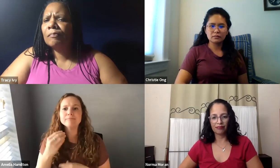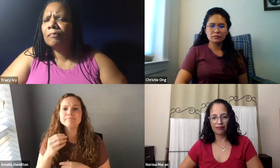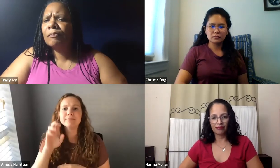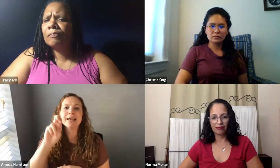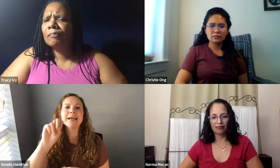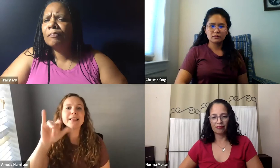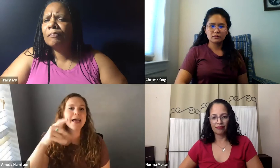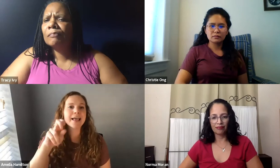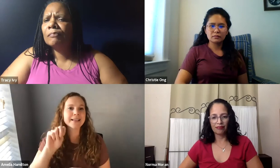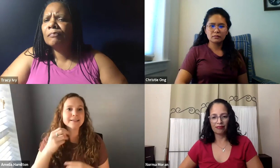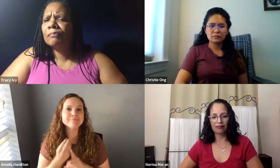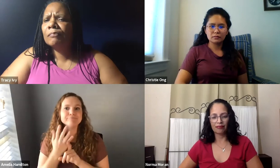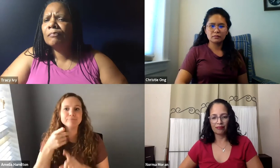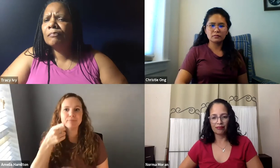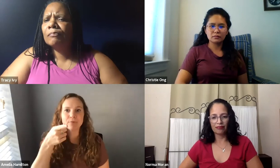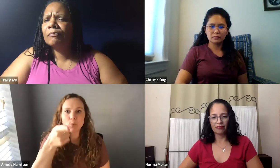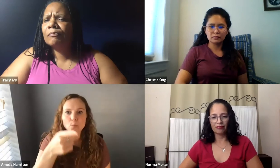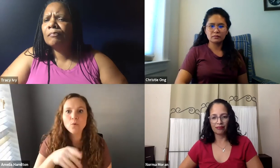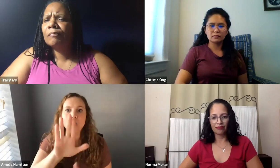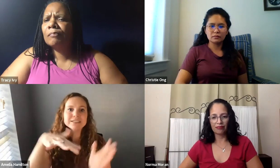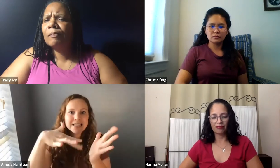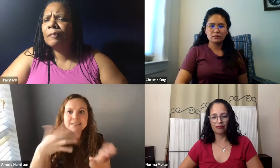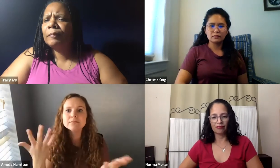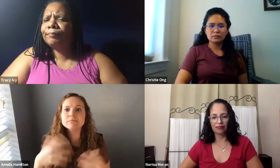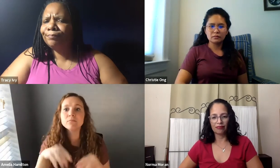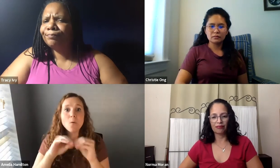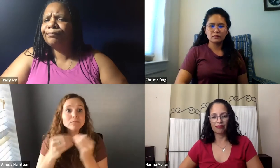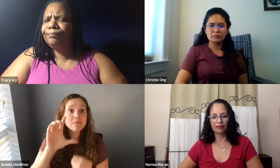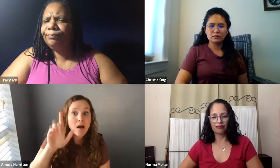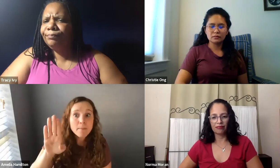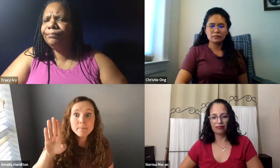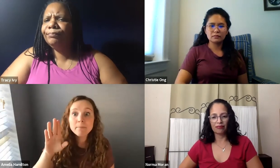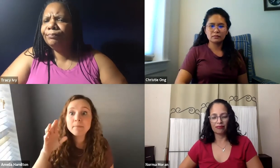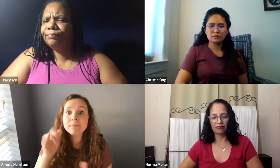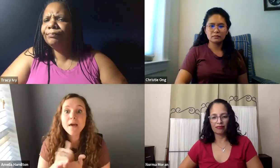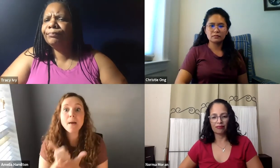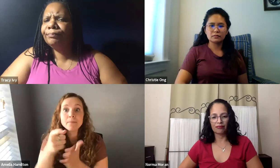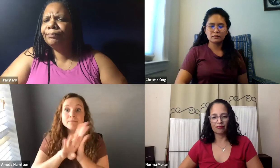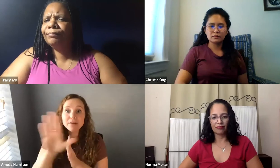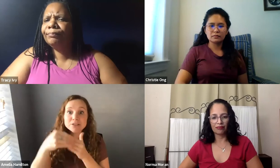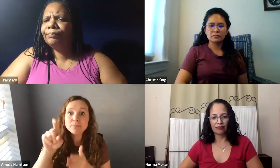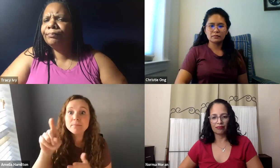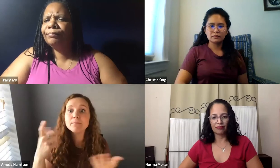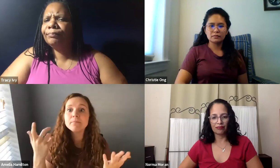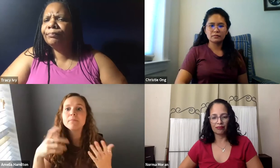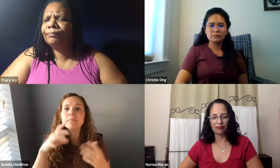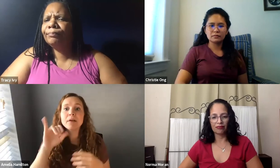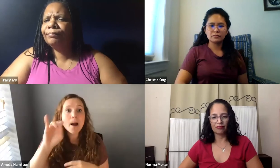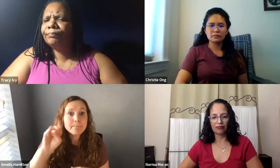Was it a particular professor or something particular that happened, something that you were studying? Was it an organization or a club that